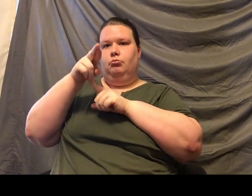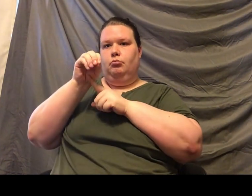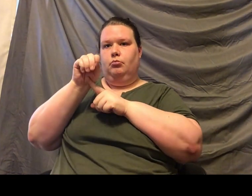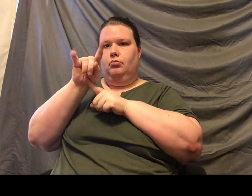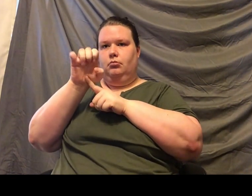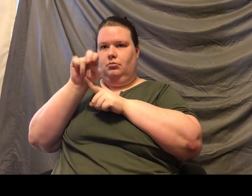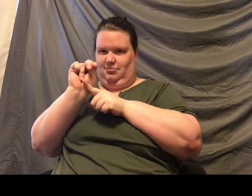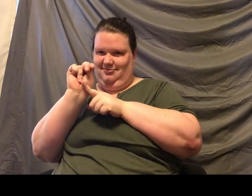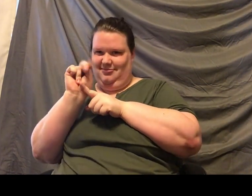browse that they would be eating.